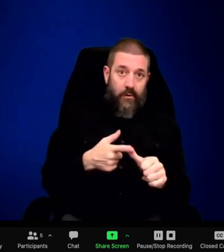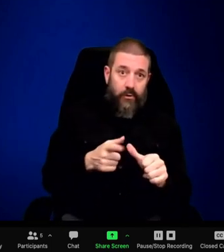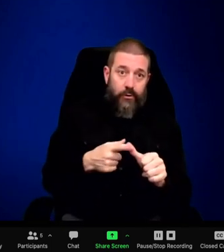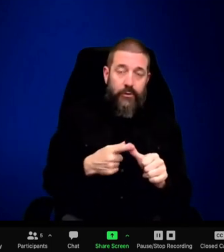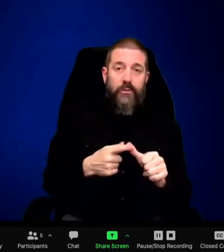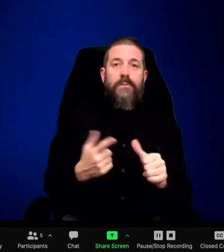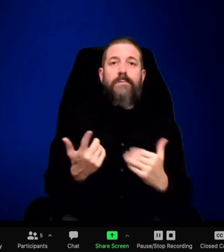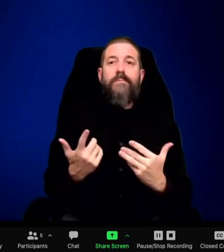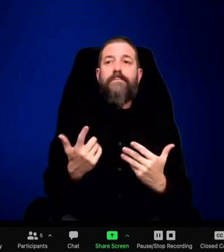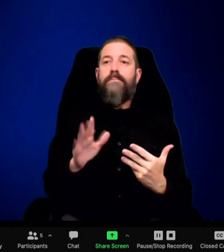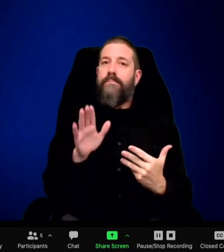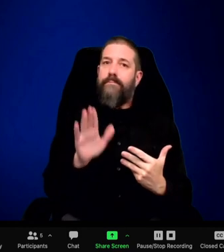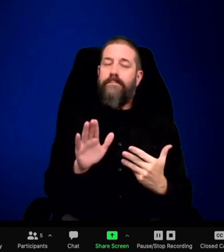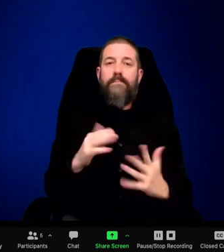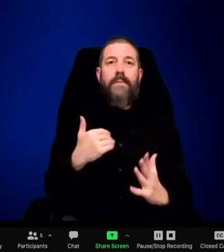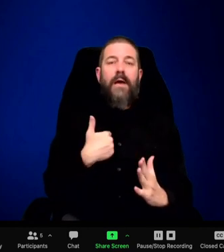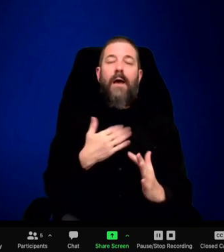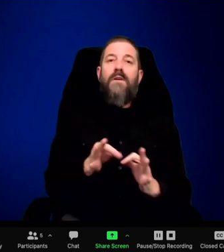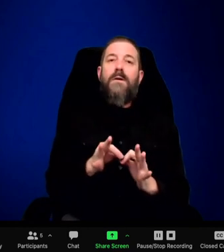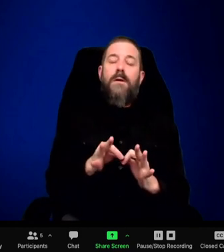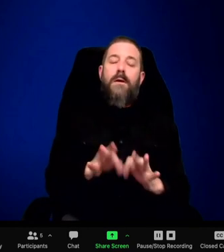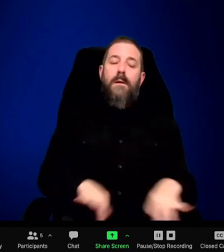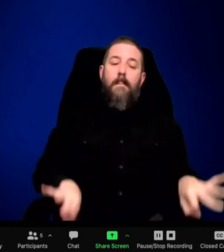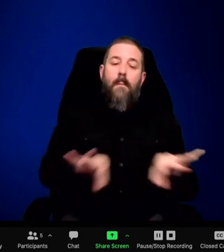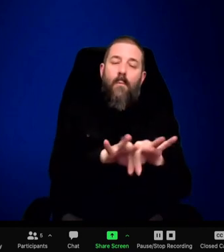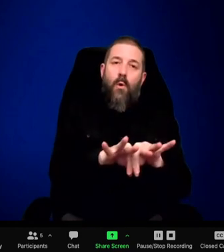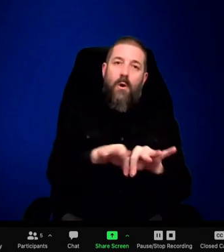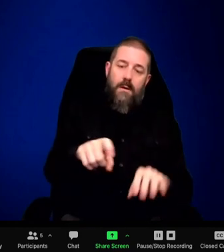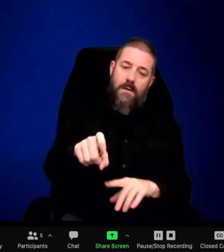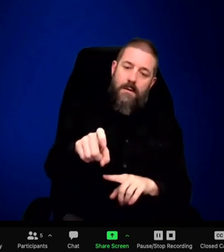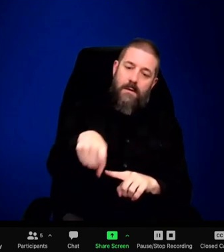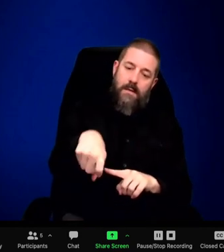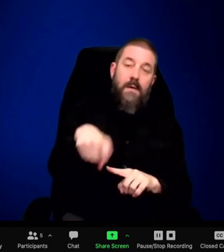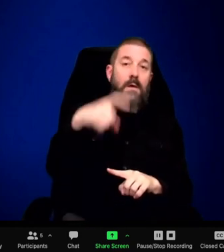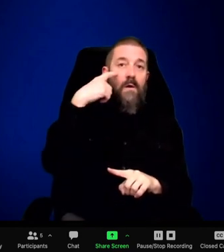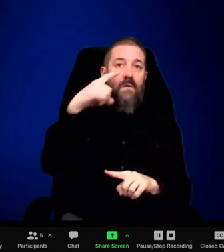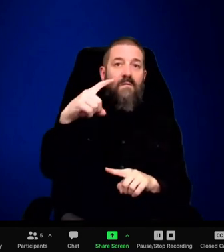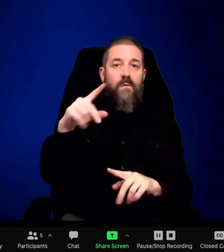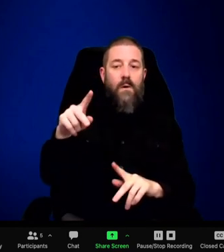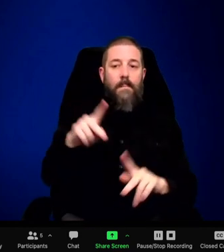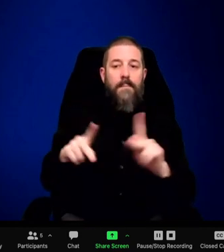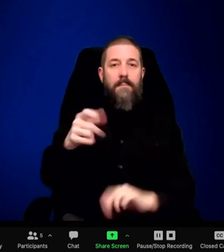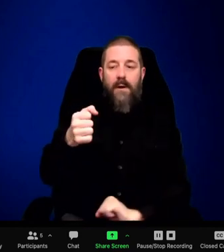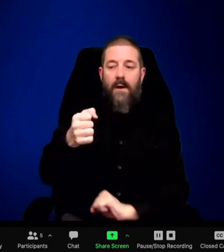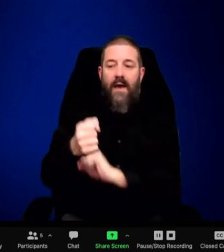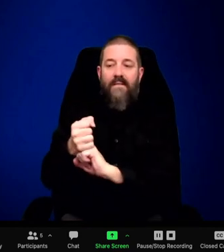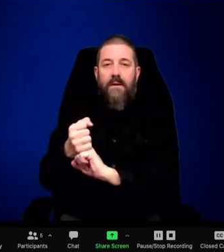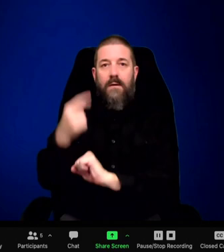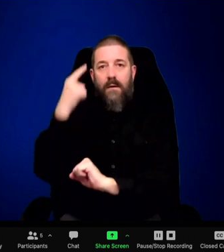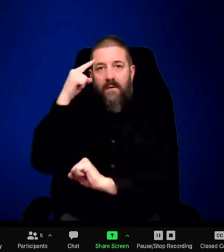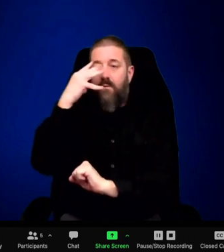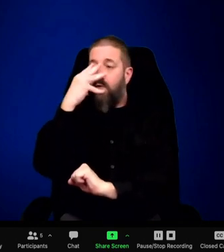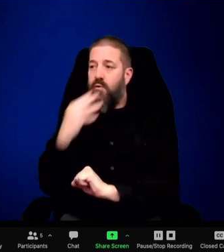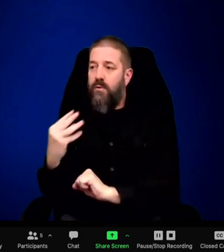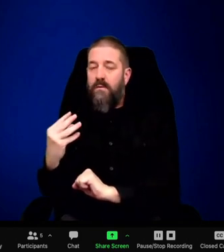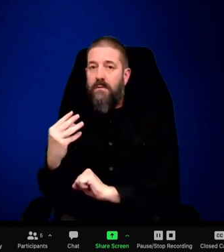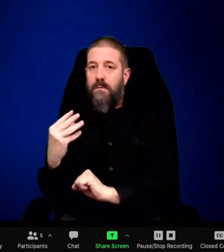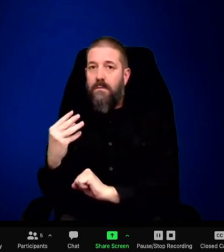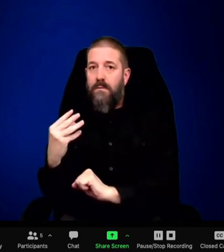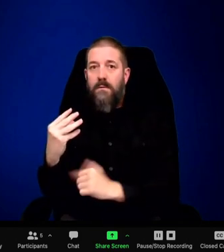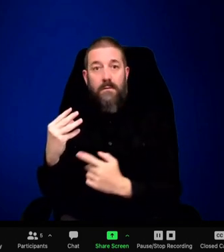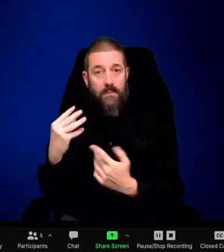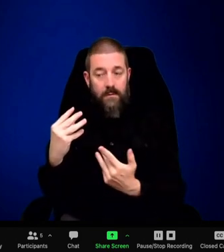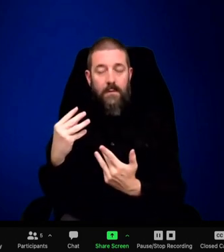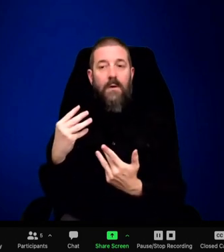to the science, a lot of people are not going to listen. So can you touch a little bit on that? Because you are a master storyteller.